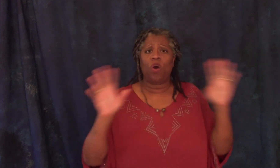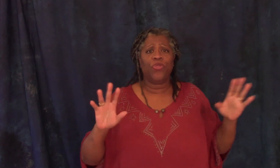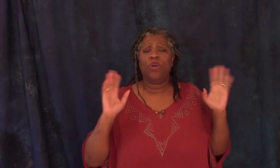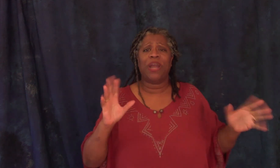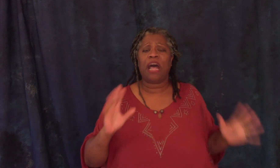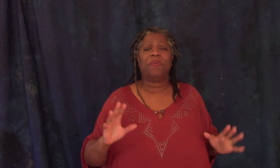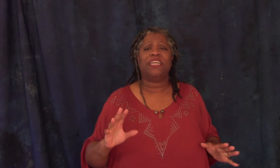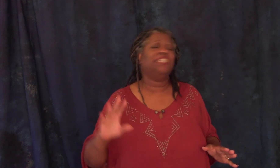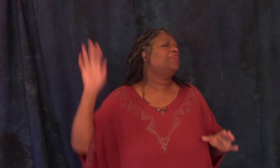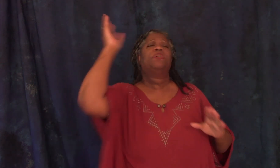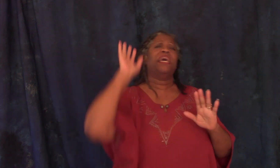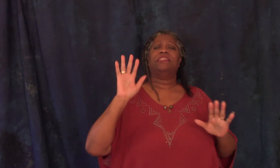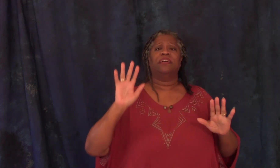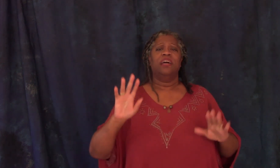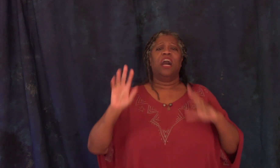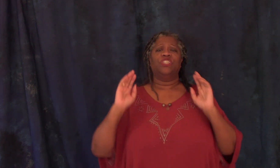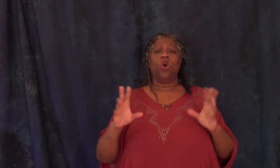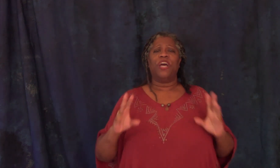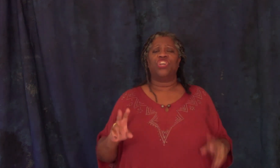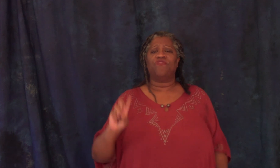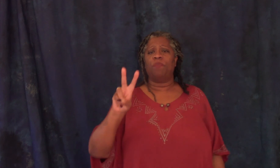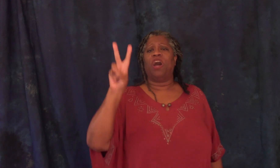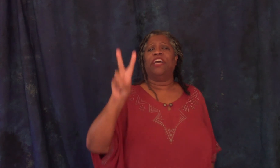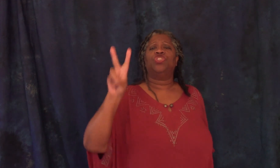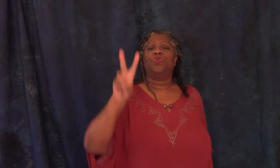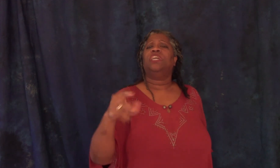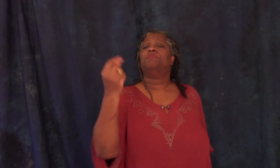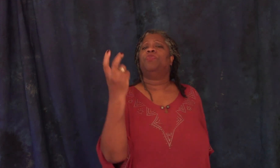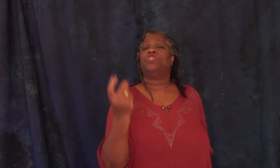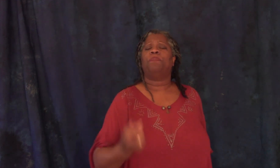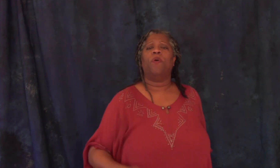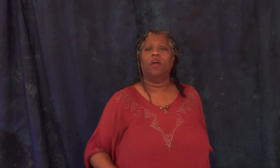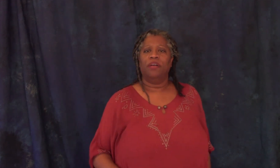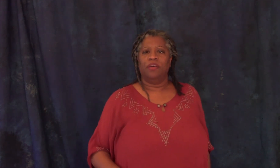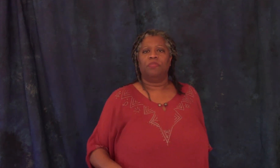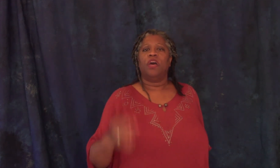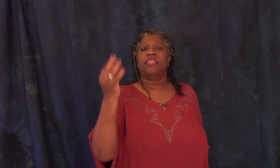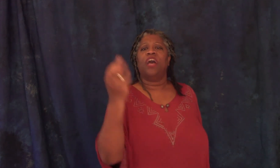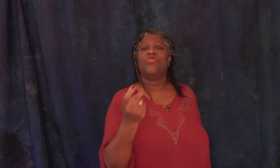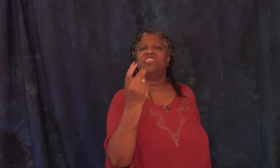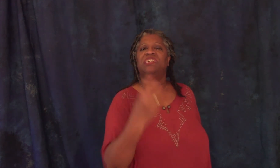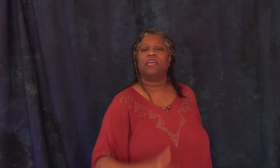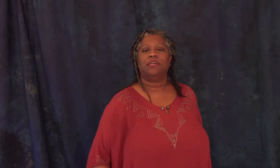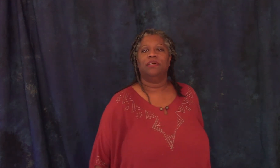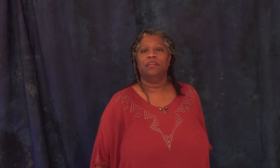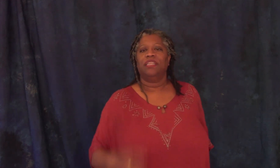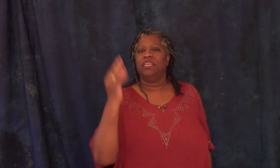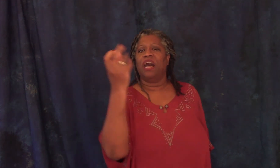whole thing what happened the king said it was amazing i told that chicken farmer i had two kingdoms the rich the poor the the healthy the sick the young